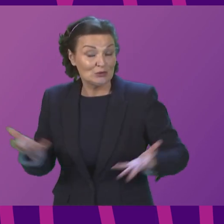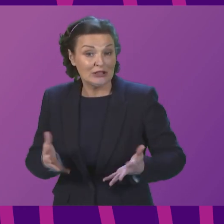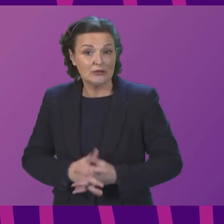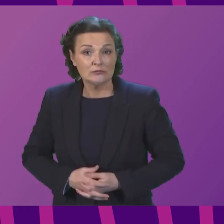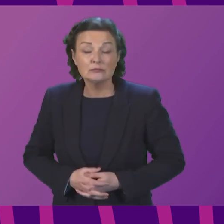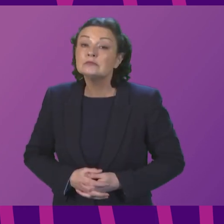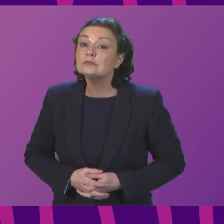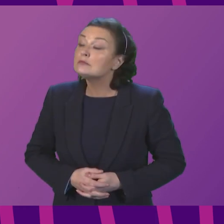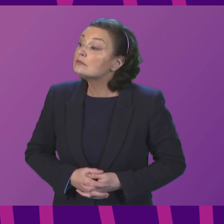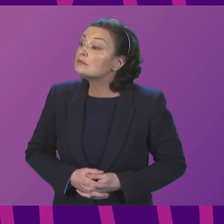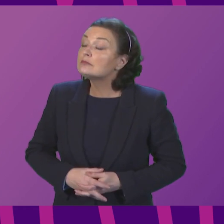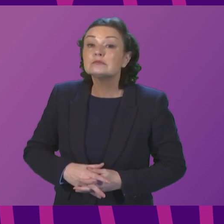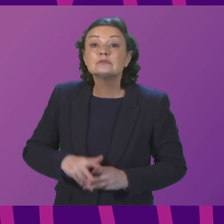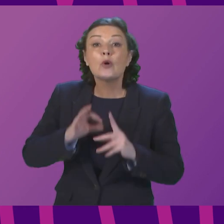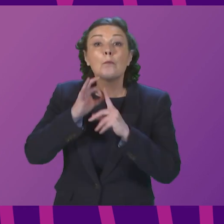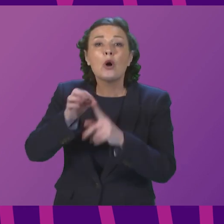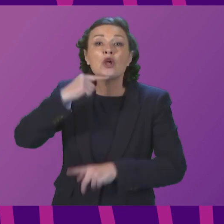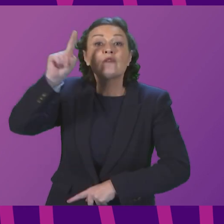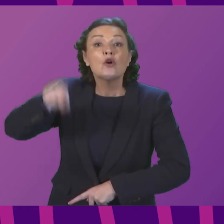Point of order, Sandesh Gilhani.